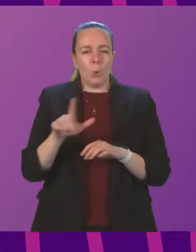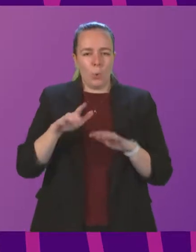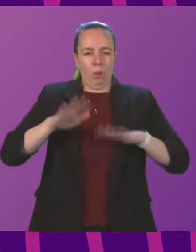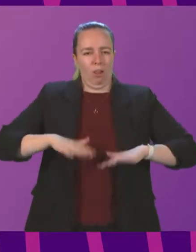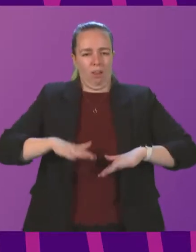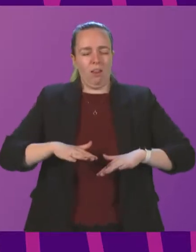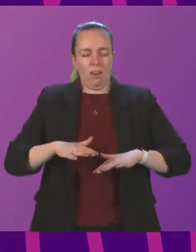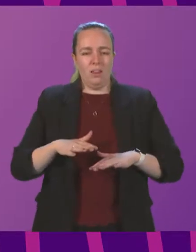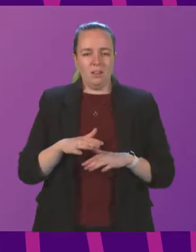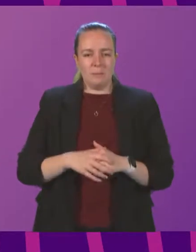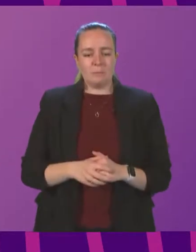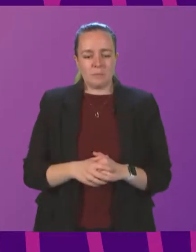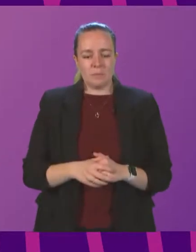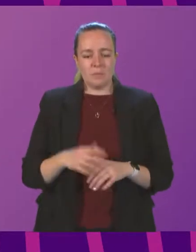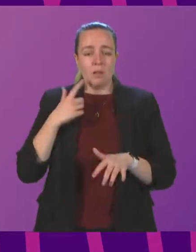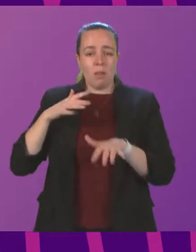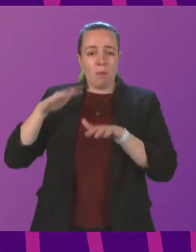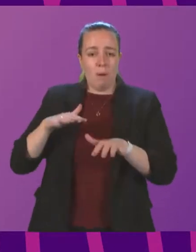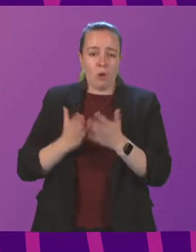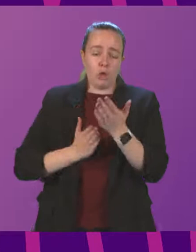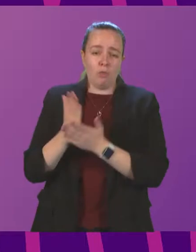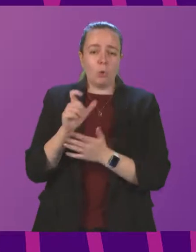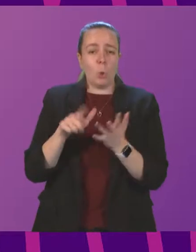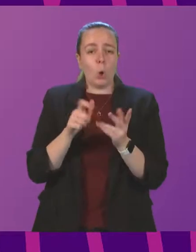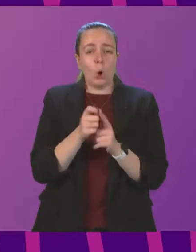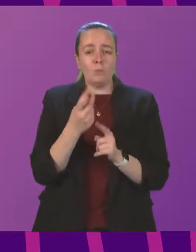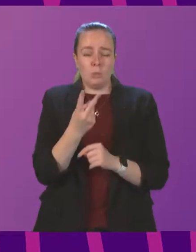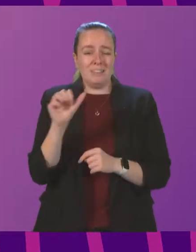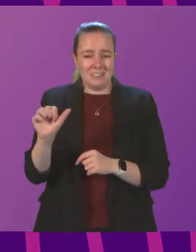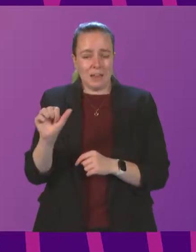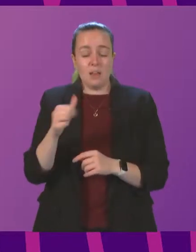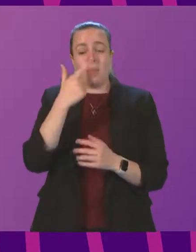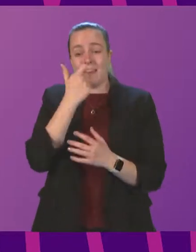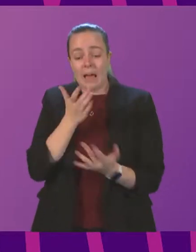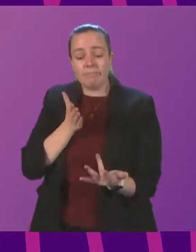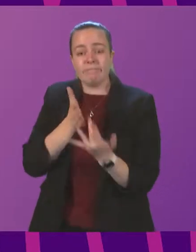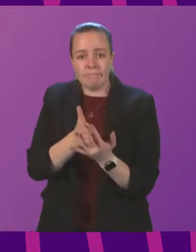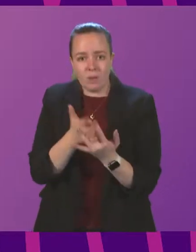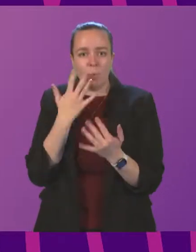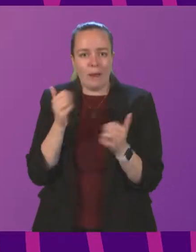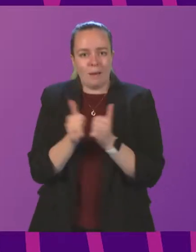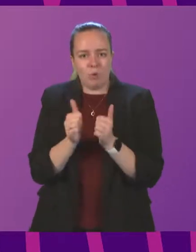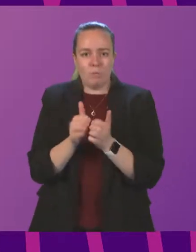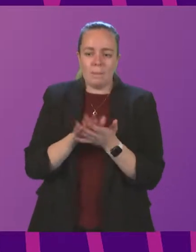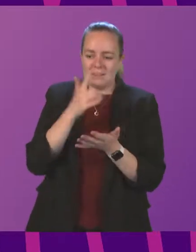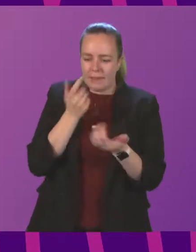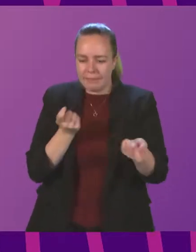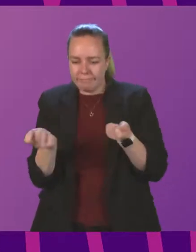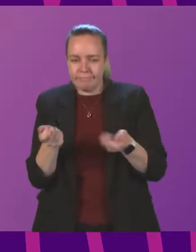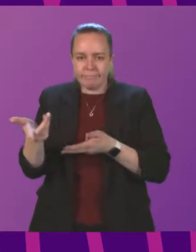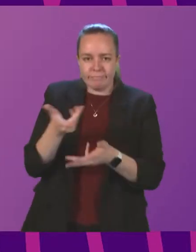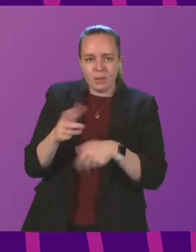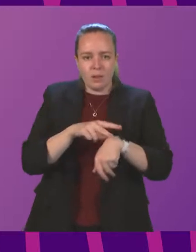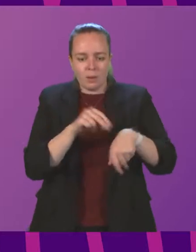are present at protests and marches throughout COP26 and are able to intervene wherever appropriate to facilitate dialogue between protesters,